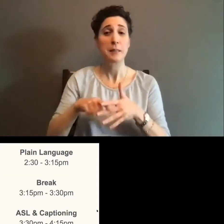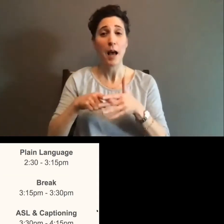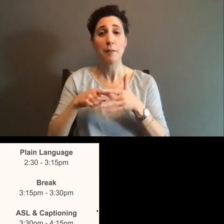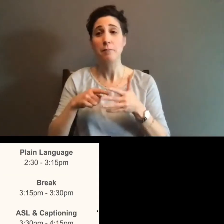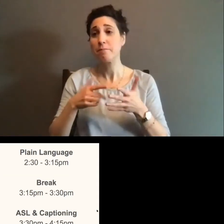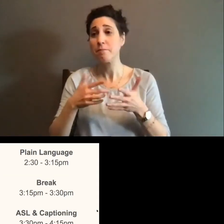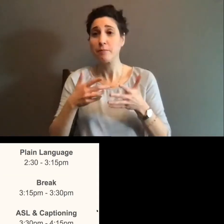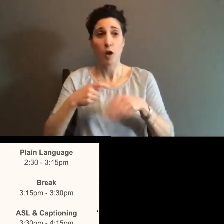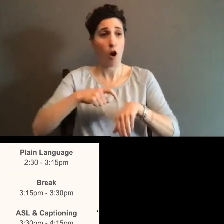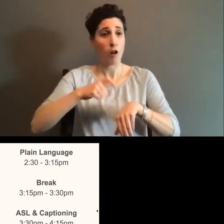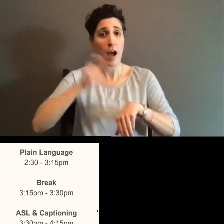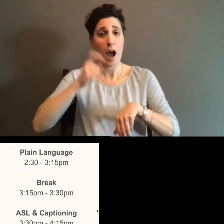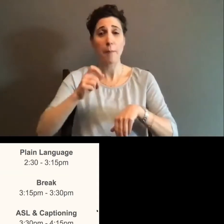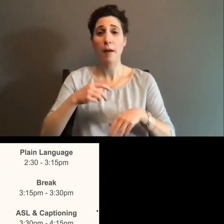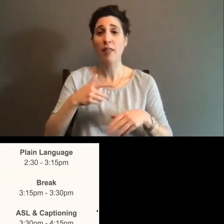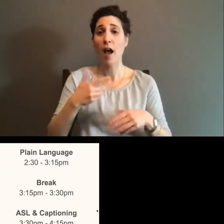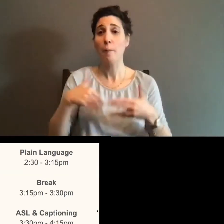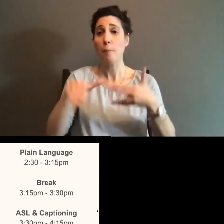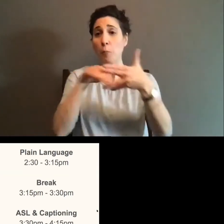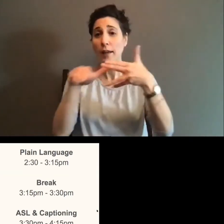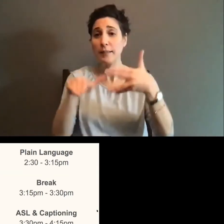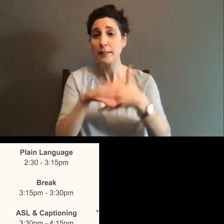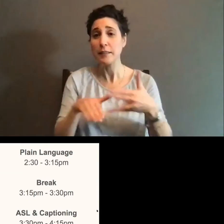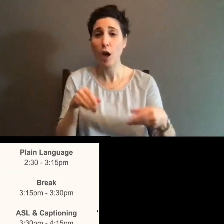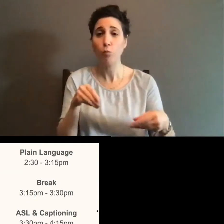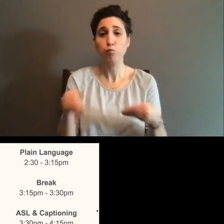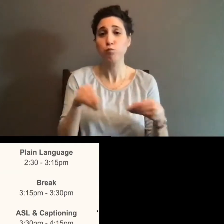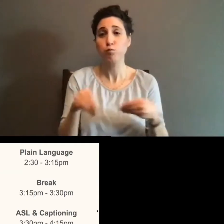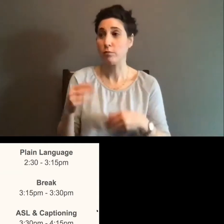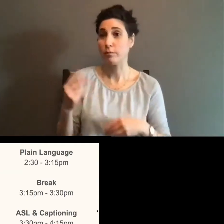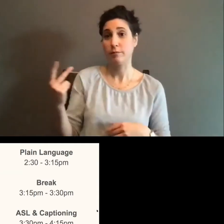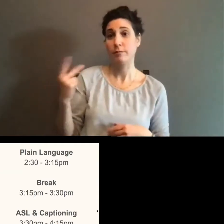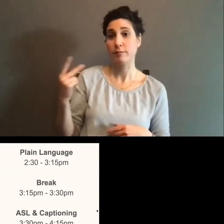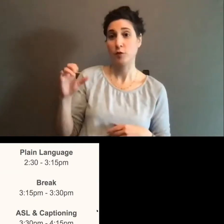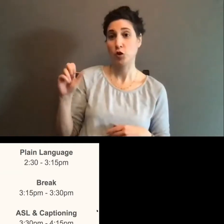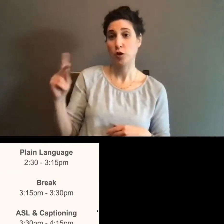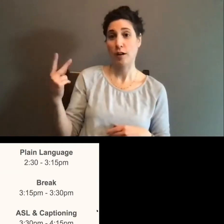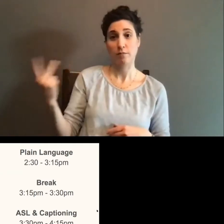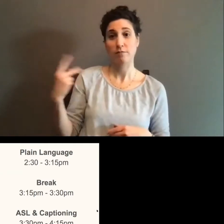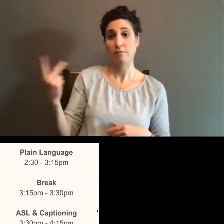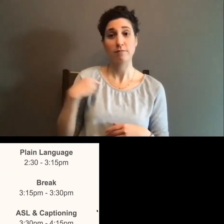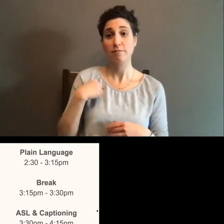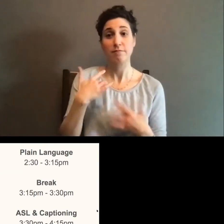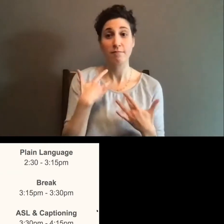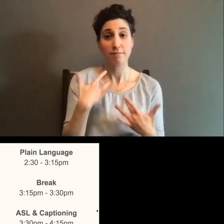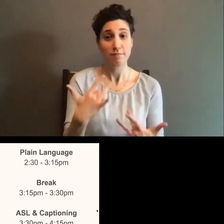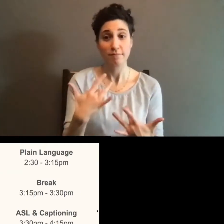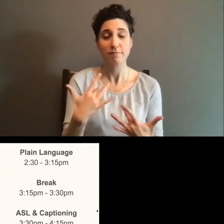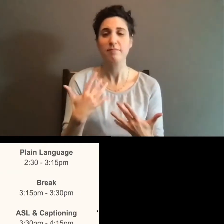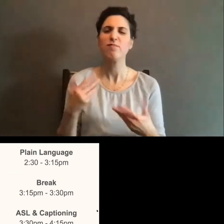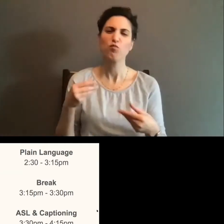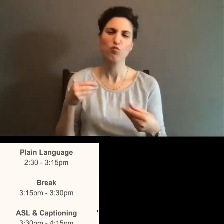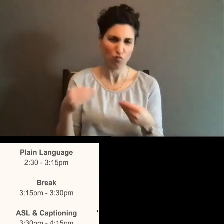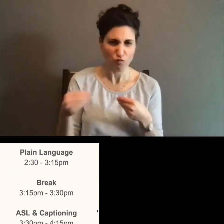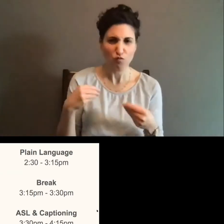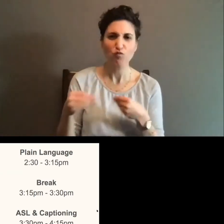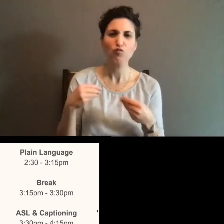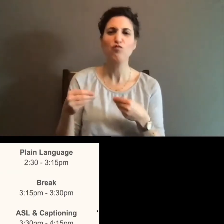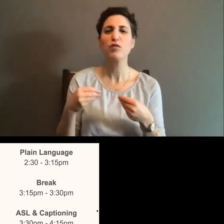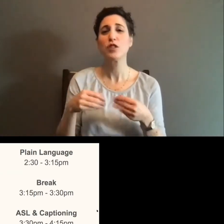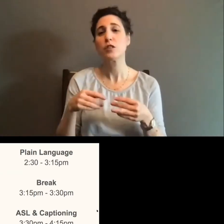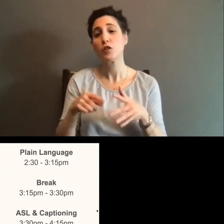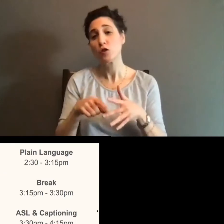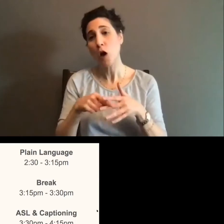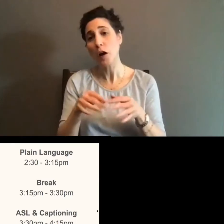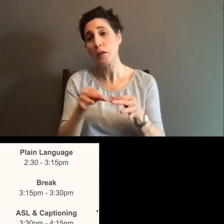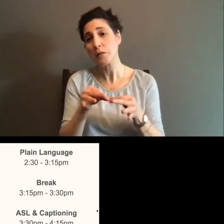breaks when we say, so the way Jack and I work is, uh, we're a little bit flexible with when we start, but